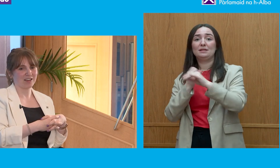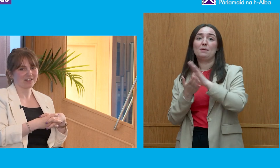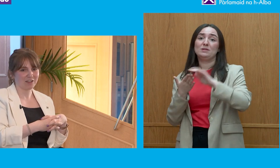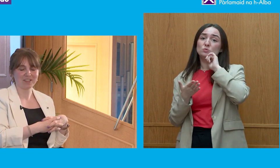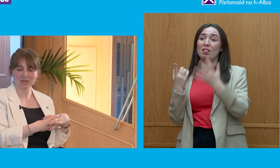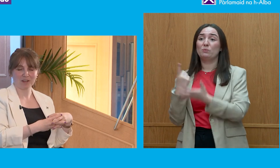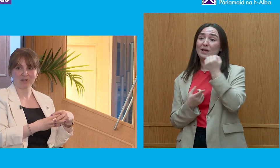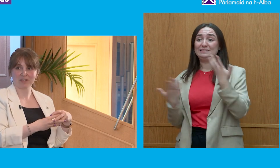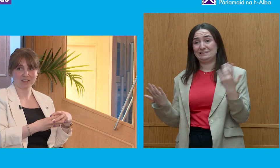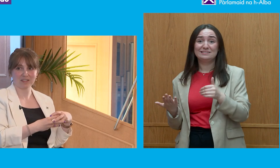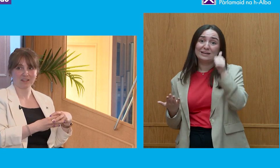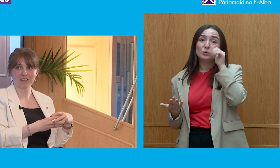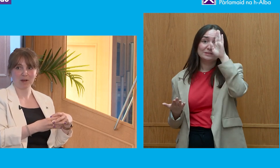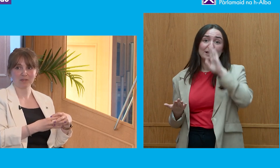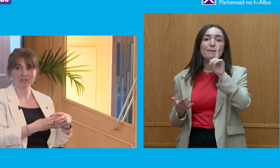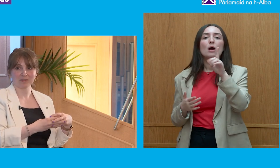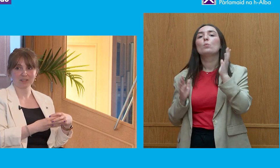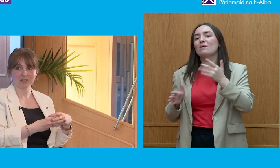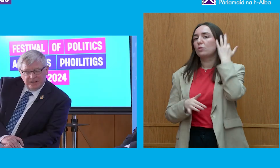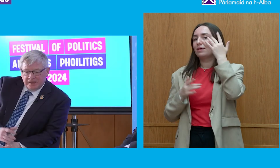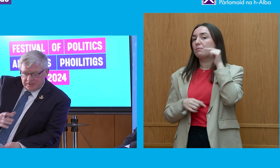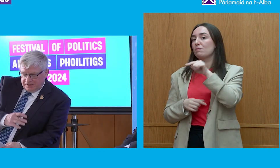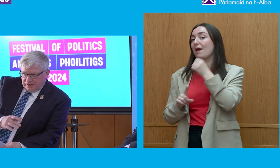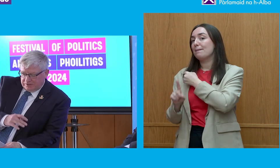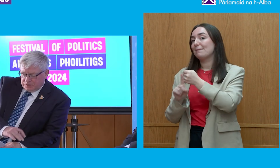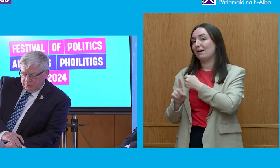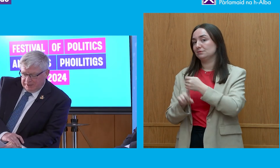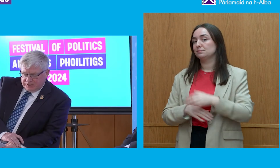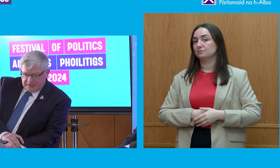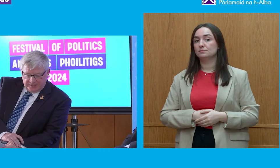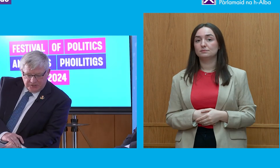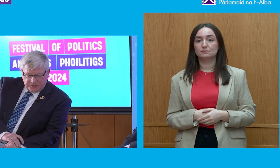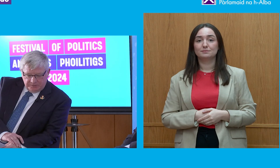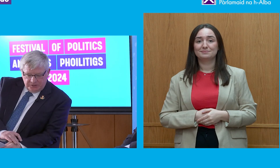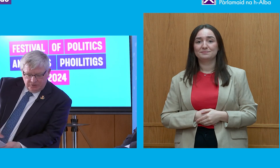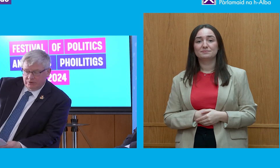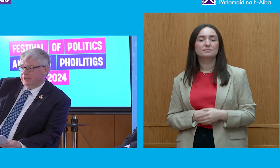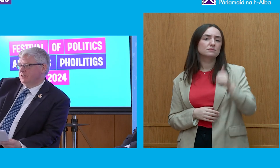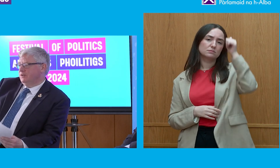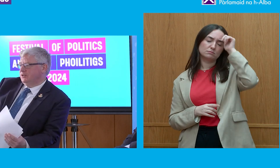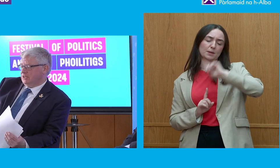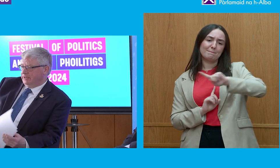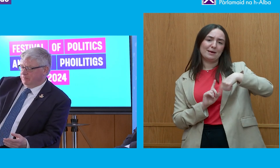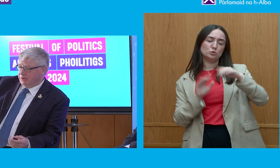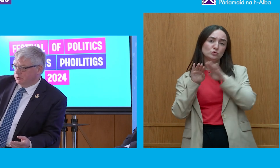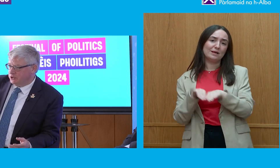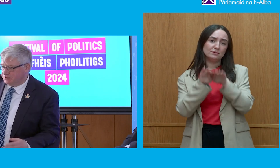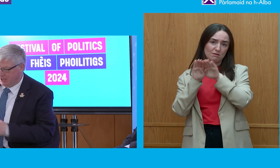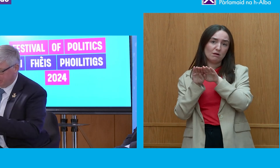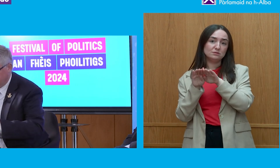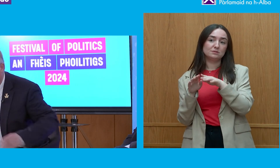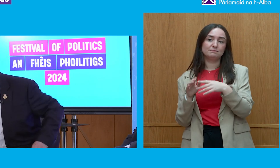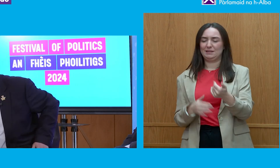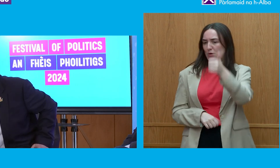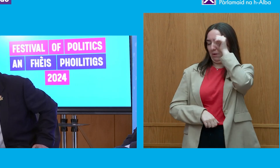But it's definitely something that we need to consider and think about. Yeah. To pull it back to standards, it's going to do with the great conveners line. I'm very conscious